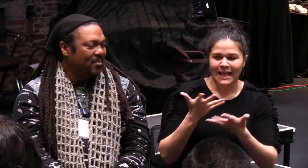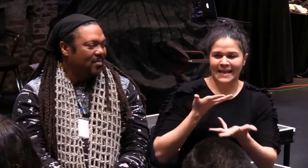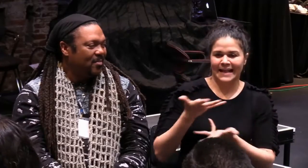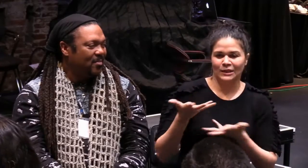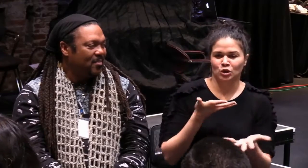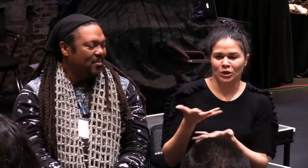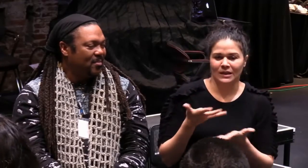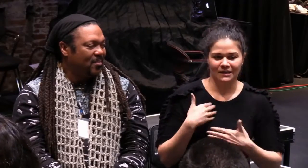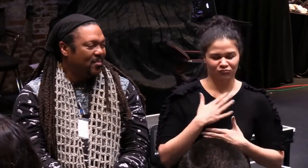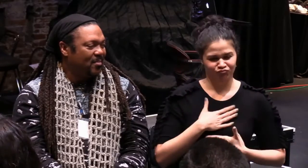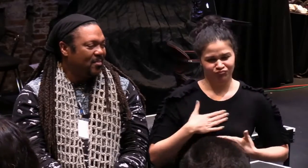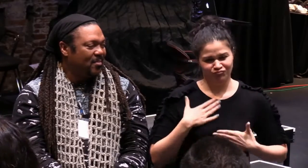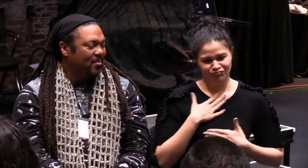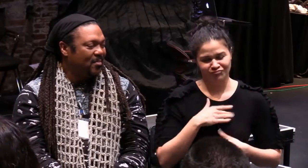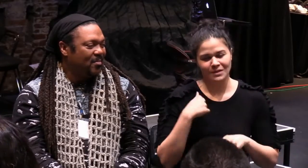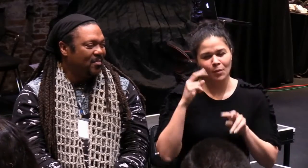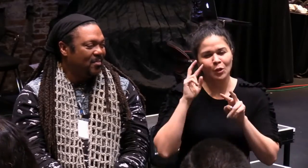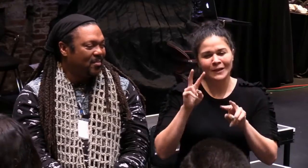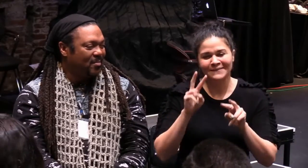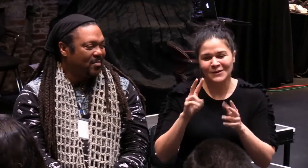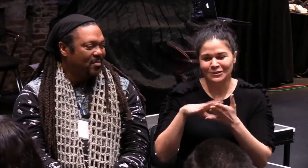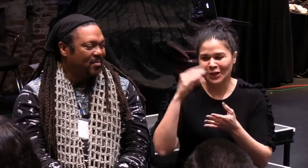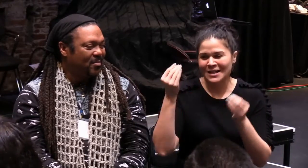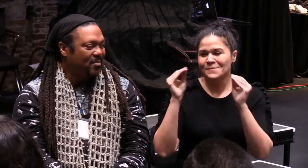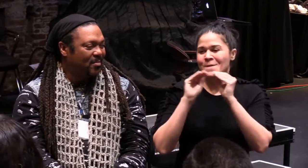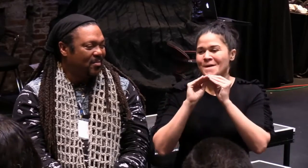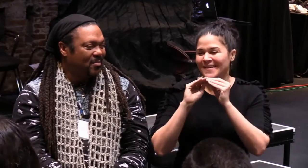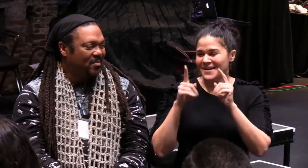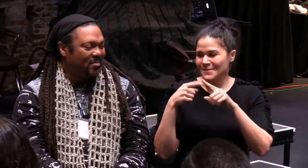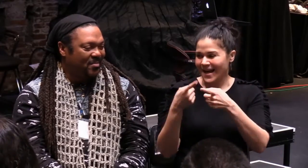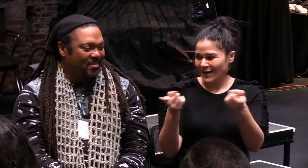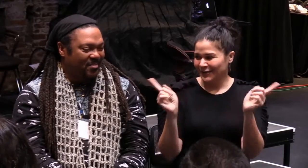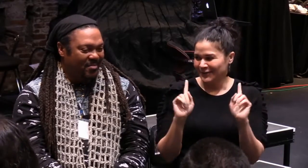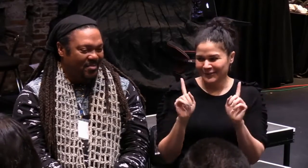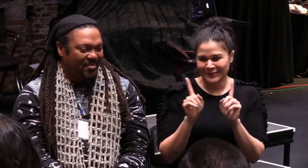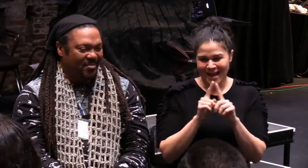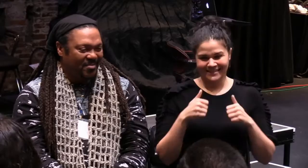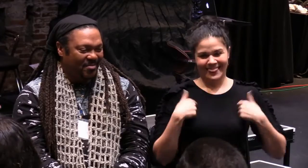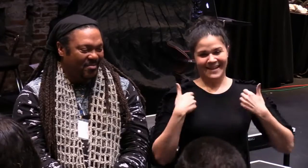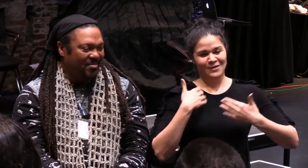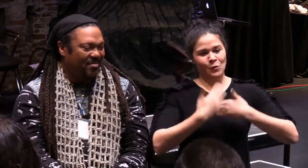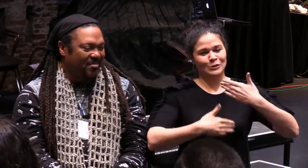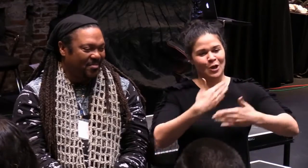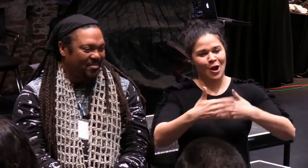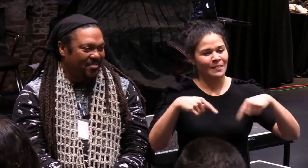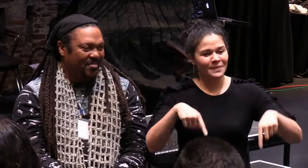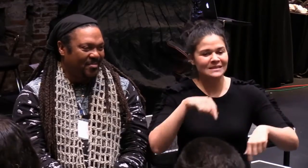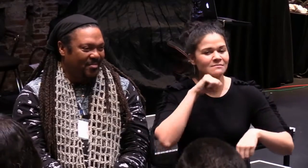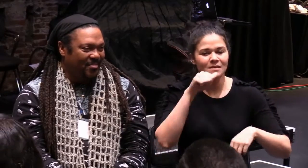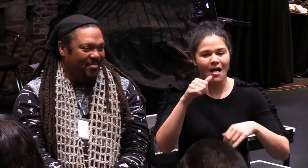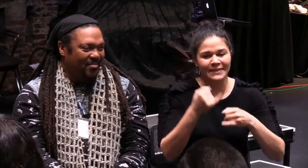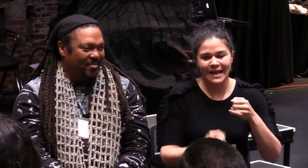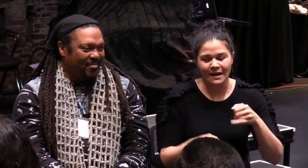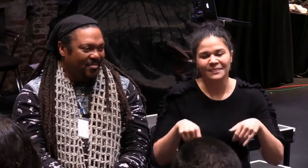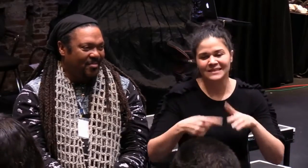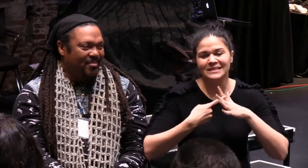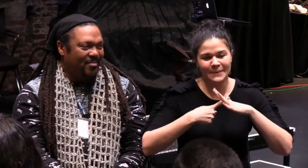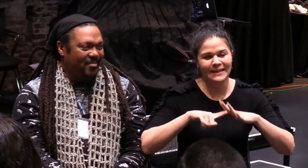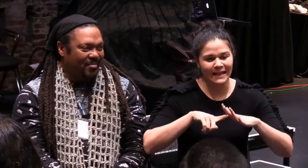everyone, both in the circle and in the wider audience, for your attention and your participation. And this is not the